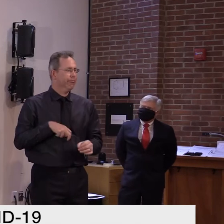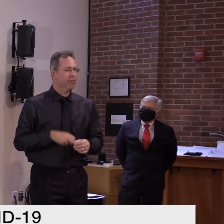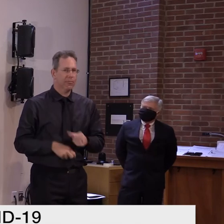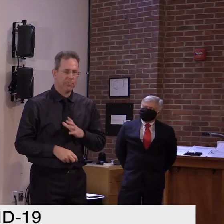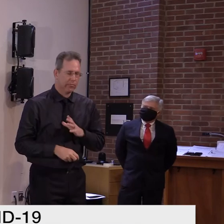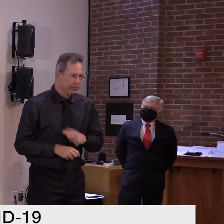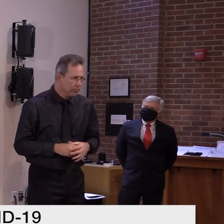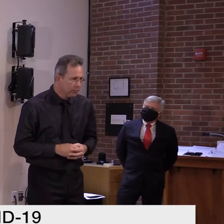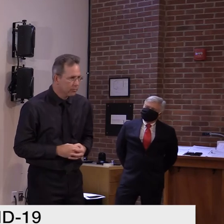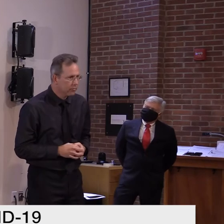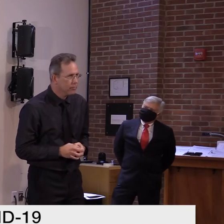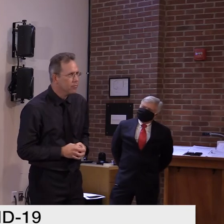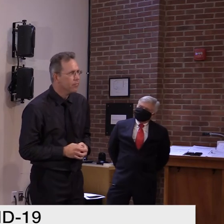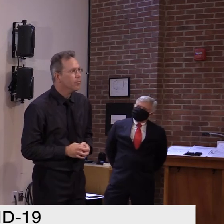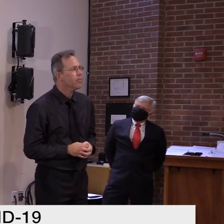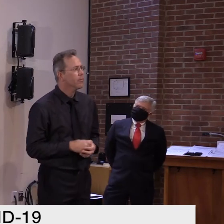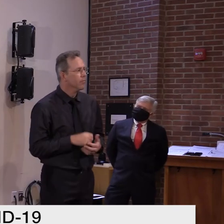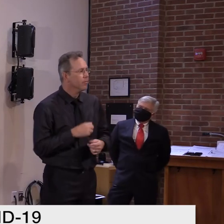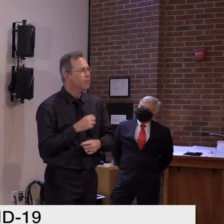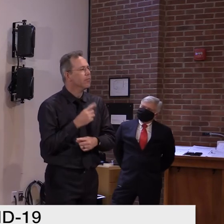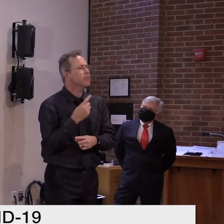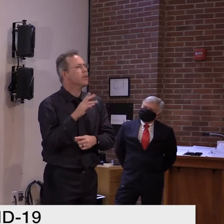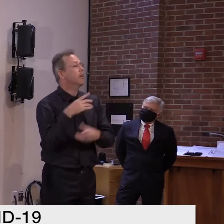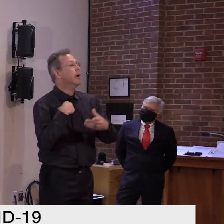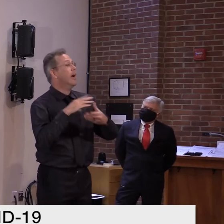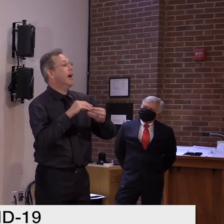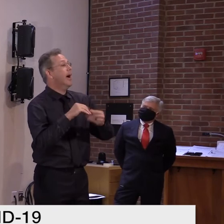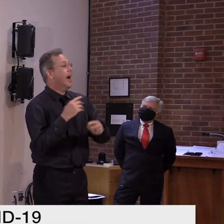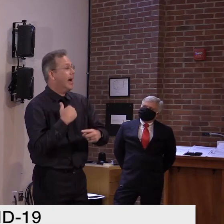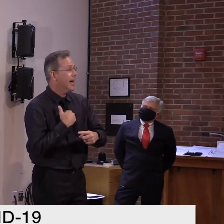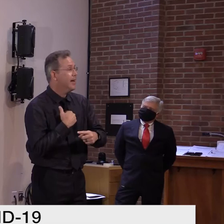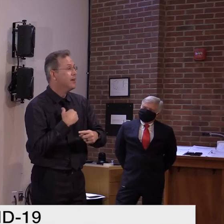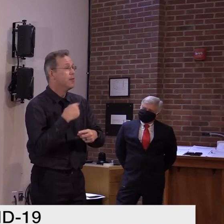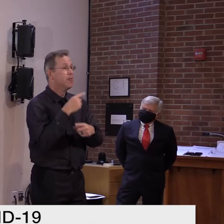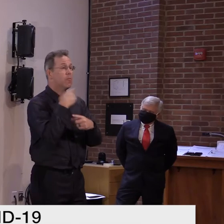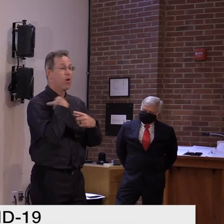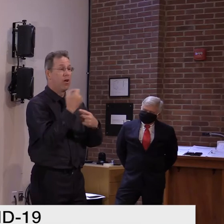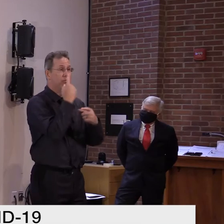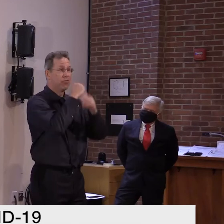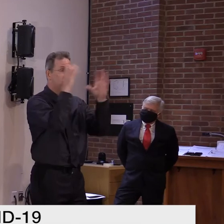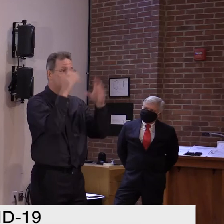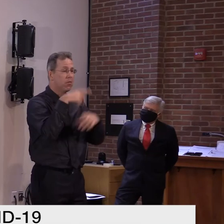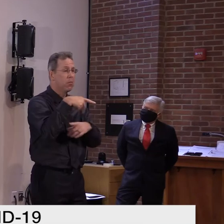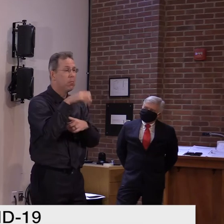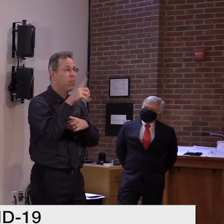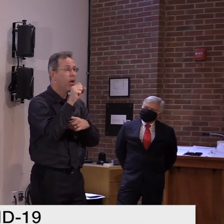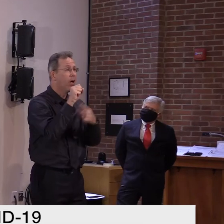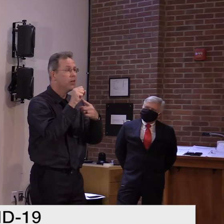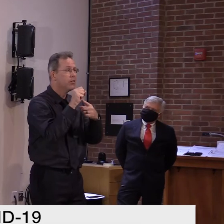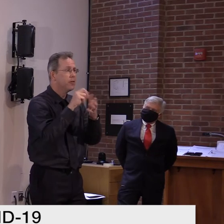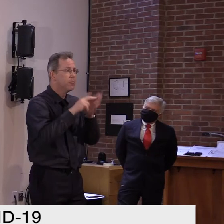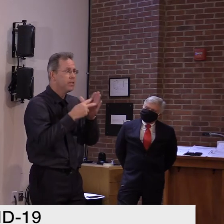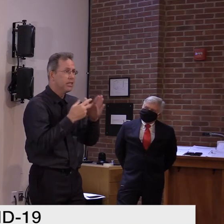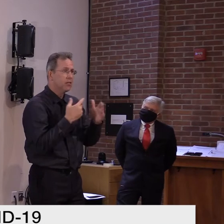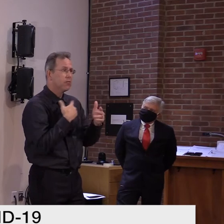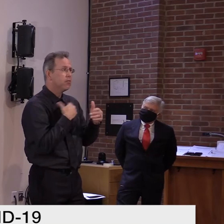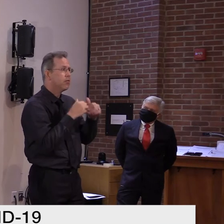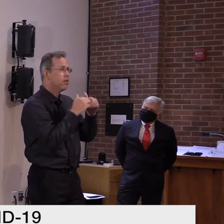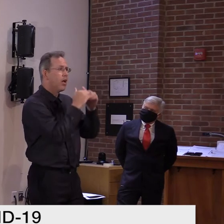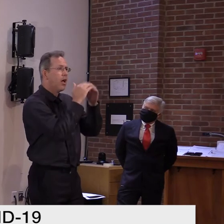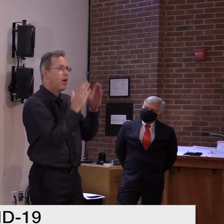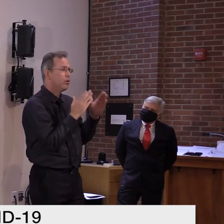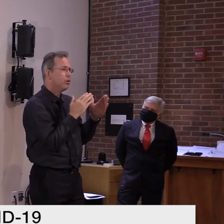A pod goes along the theme of a trusted household. And I would dare